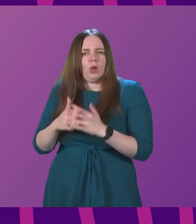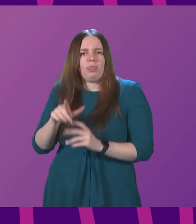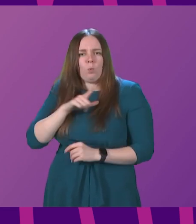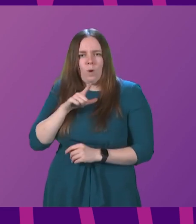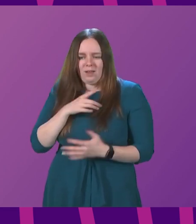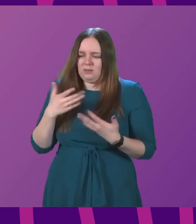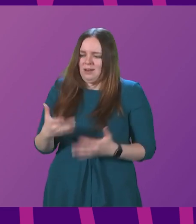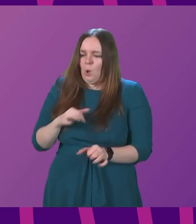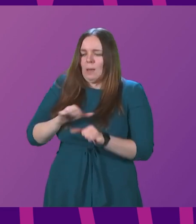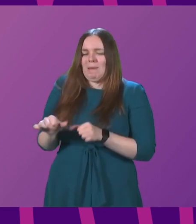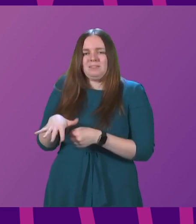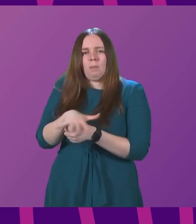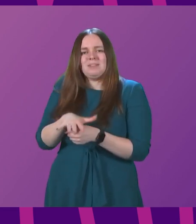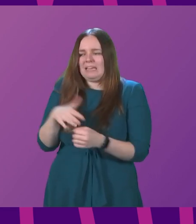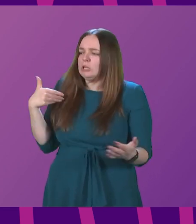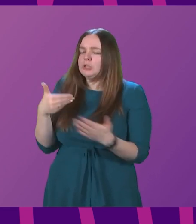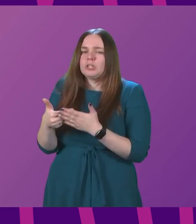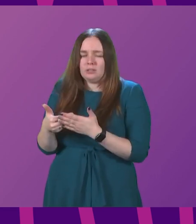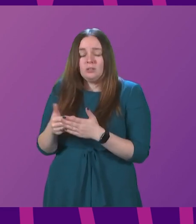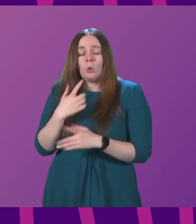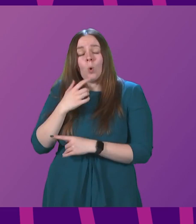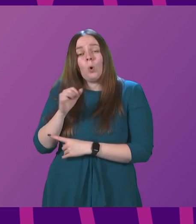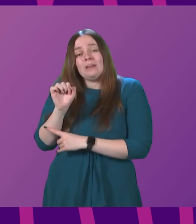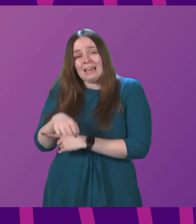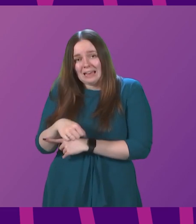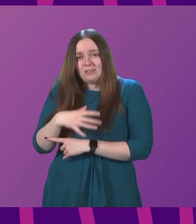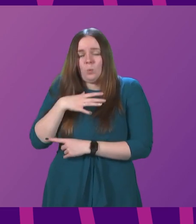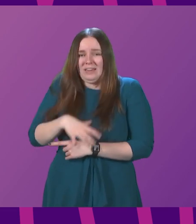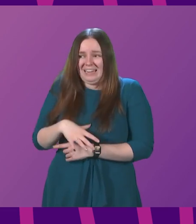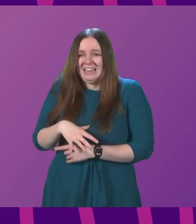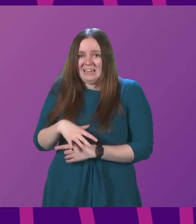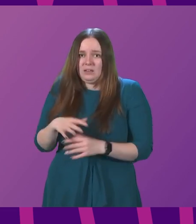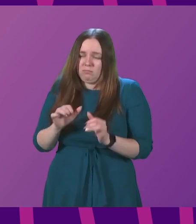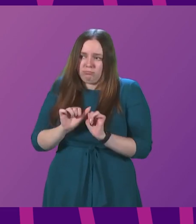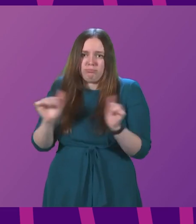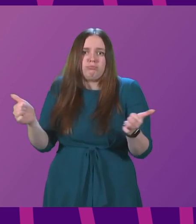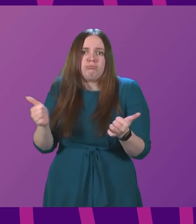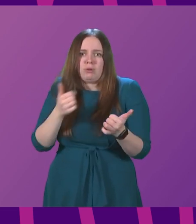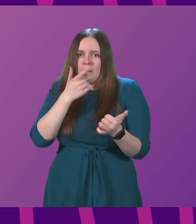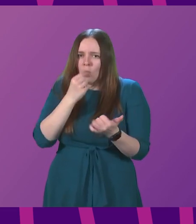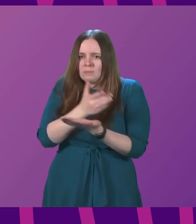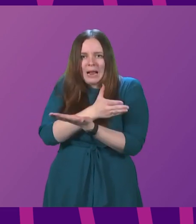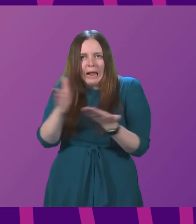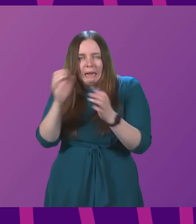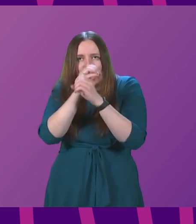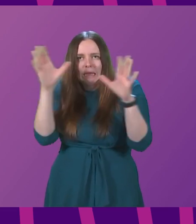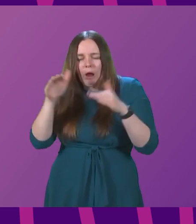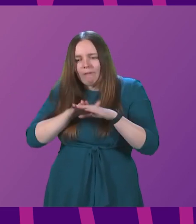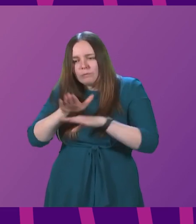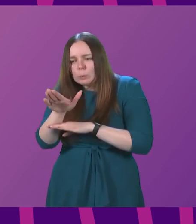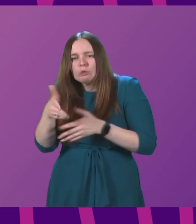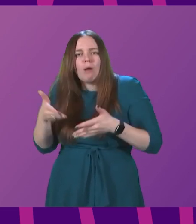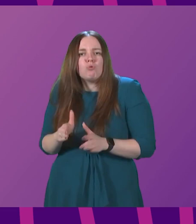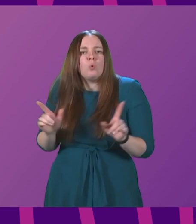better position we are in now. so, yes, we need to have as great as possible a clarity in our future approach.